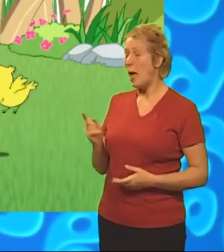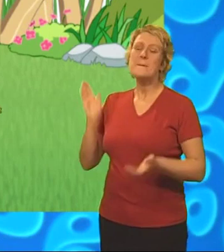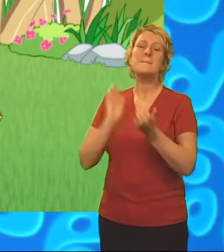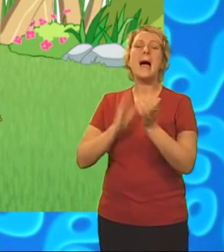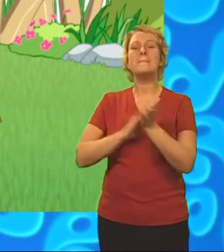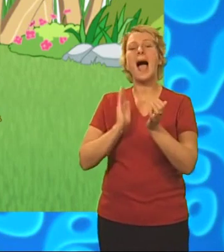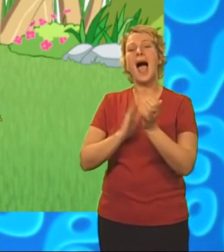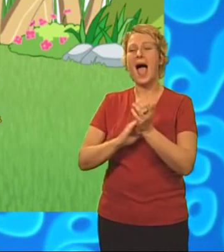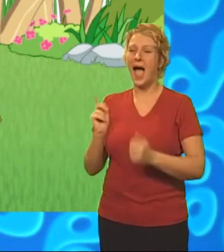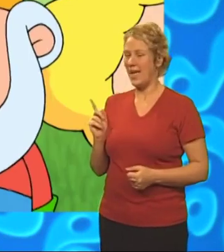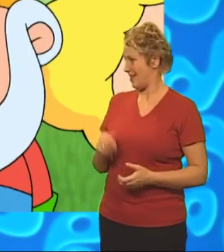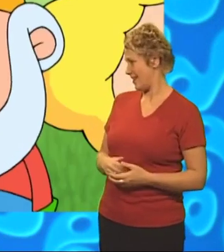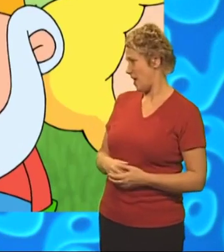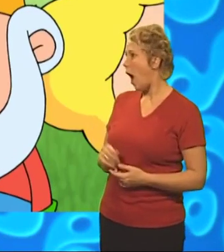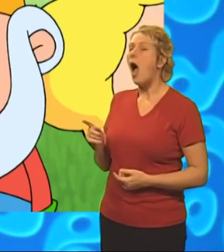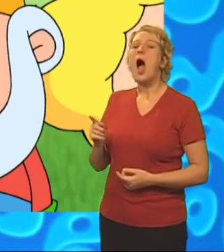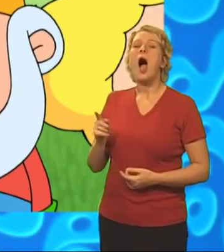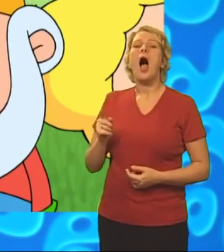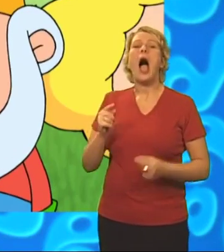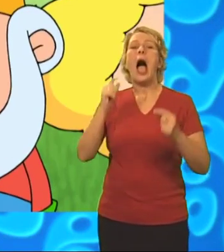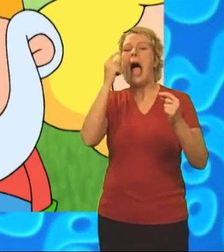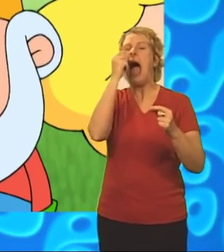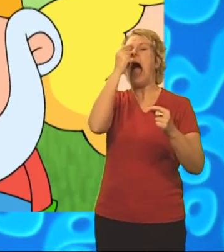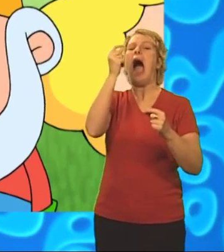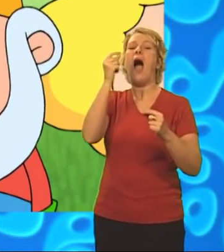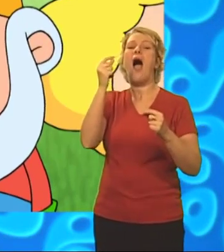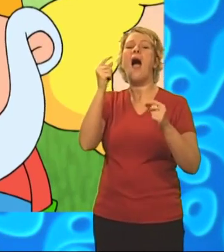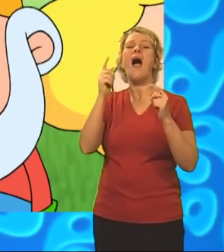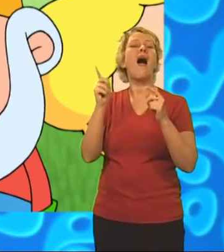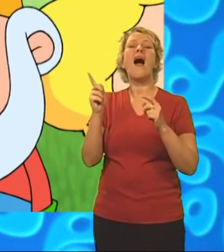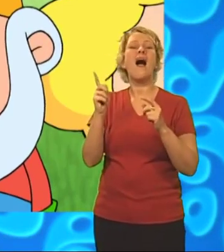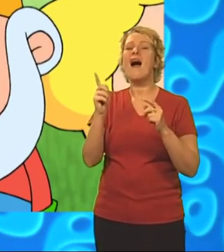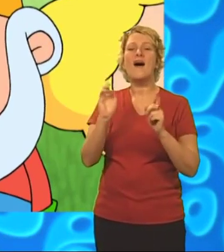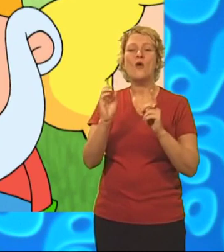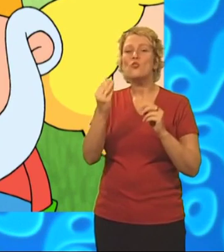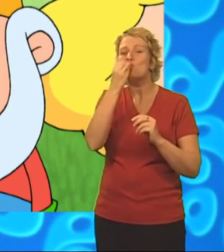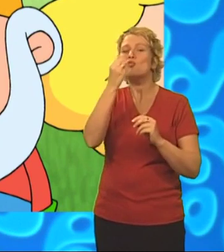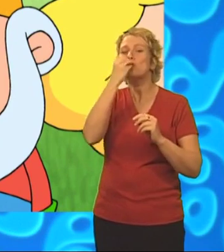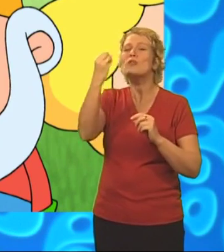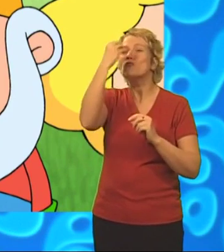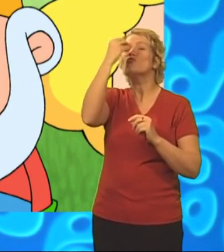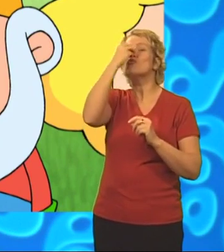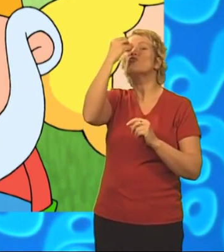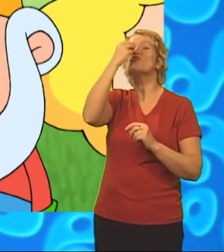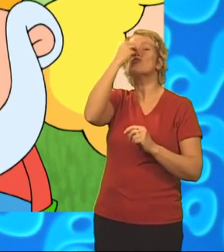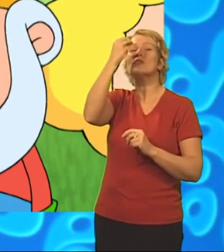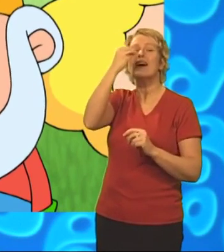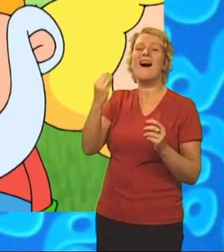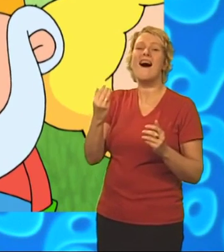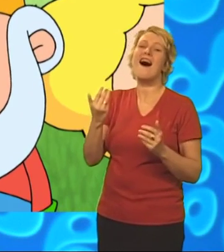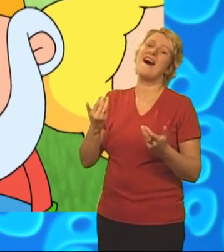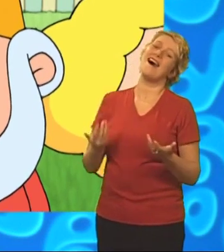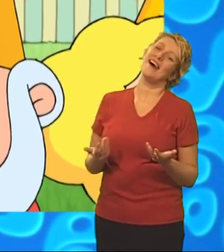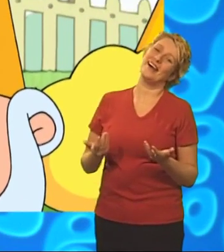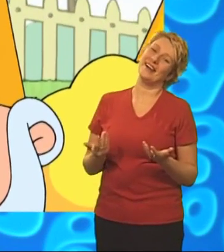Mama! So that's what all that pecking was about. It was... It was kissing